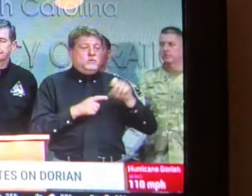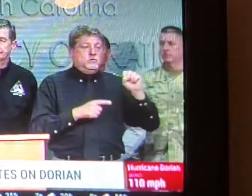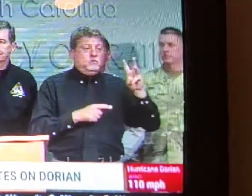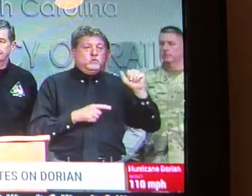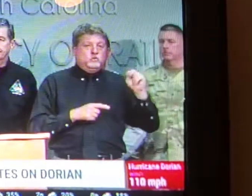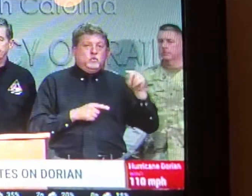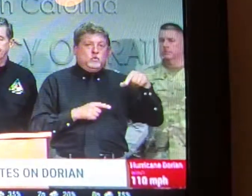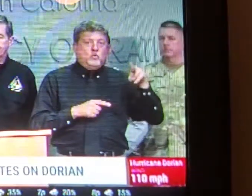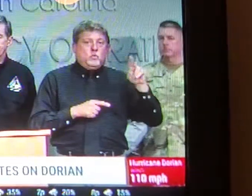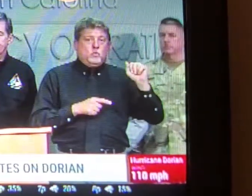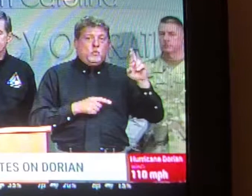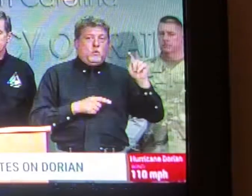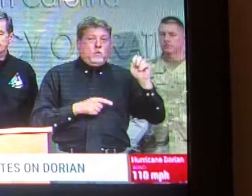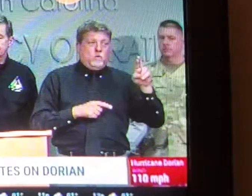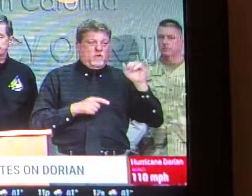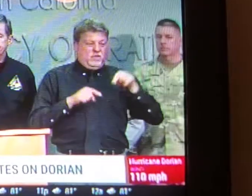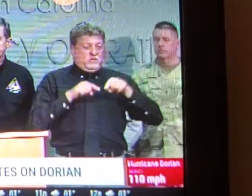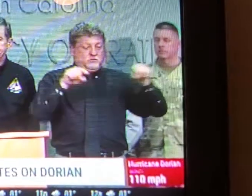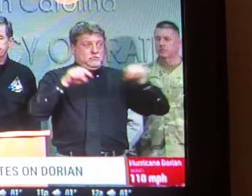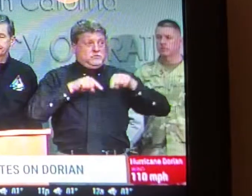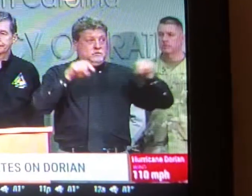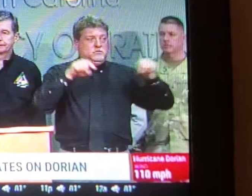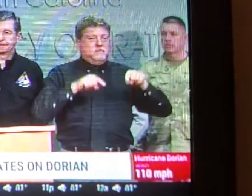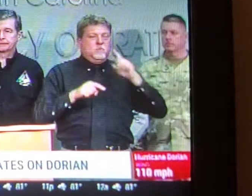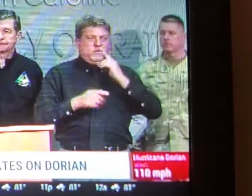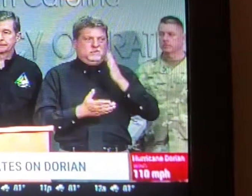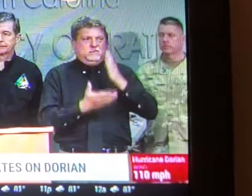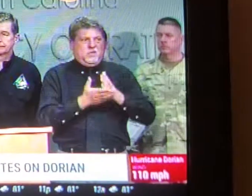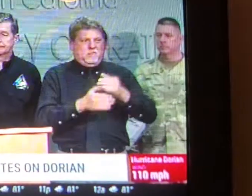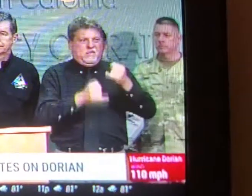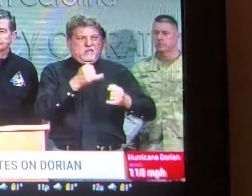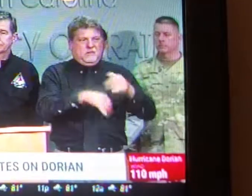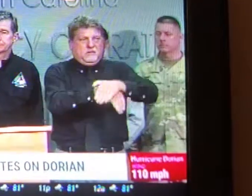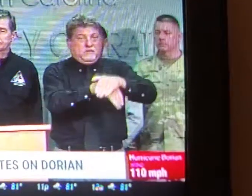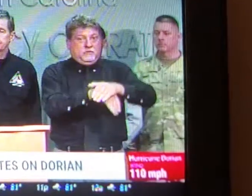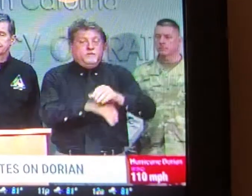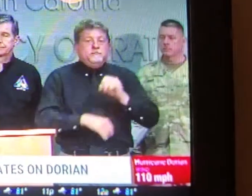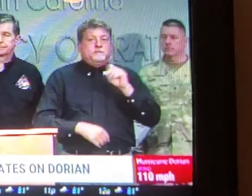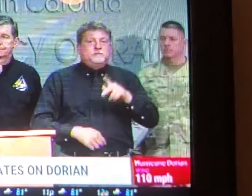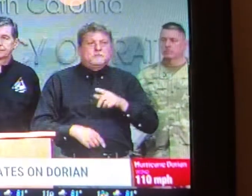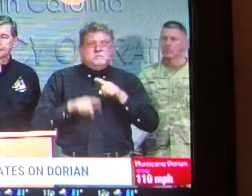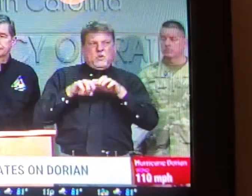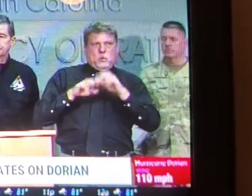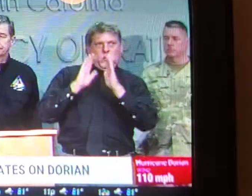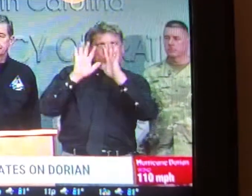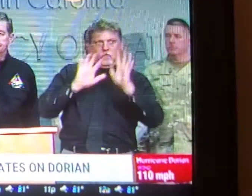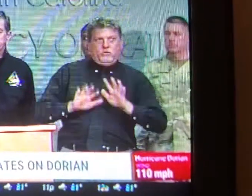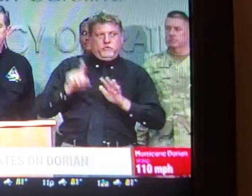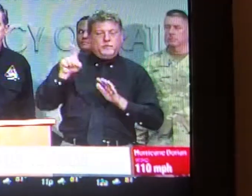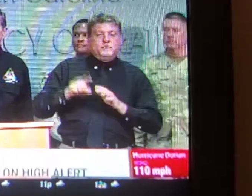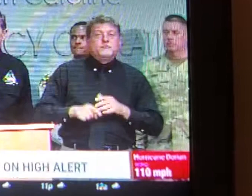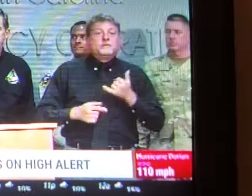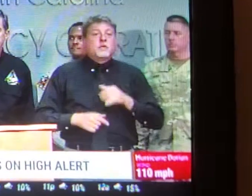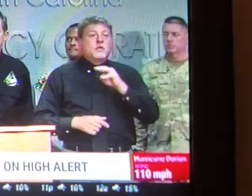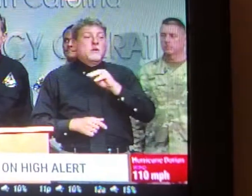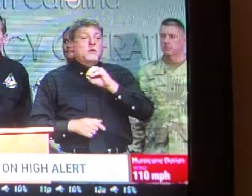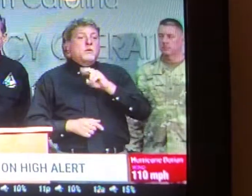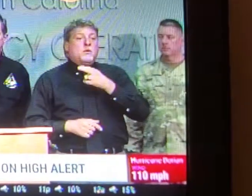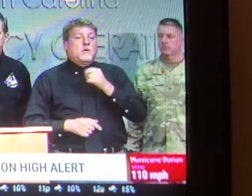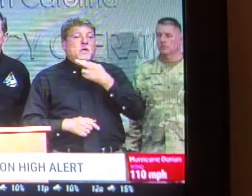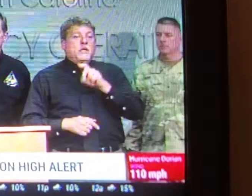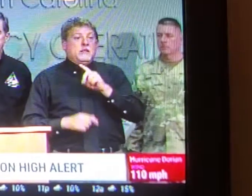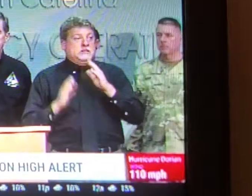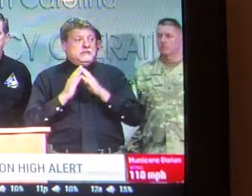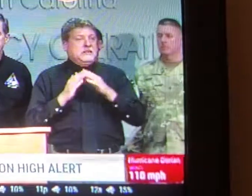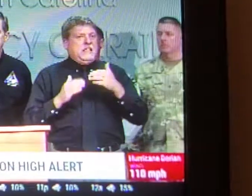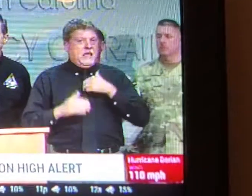from the mighty waters. Hurricane coming my way. I know that I'll be safe. He's the foundation